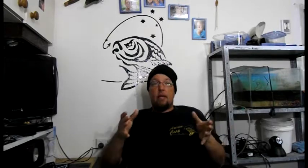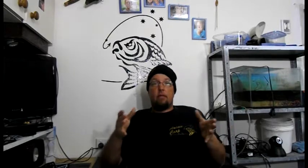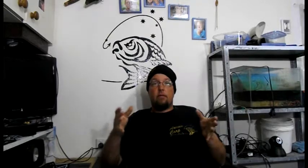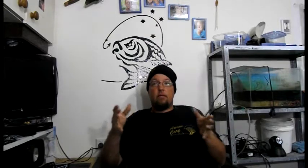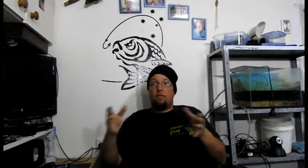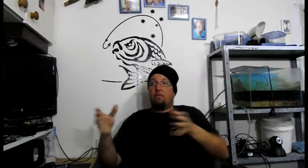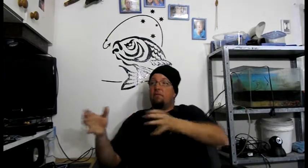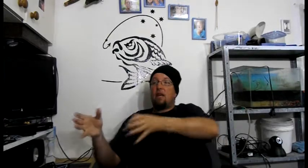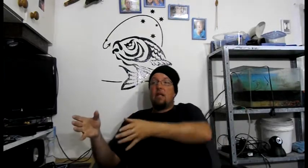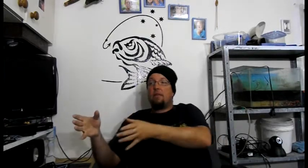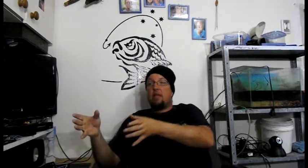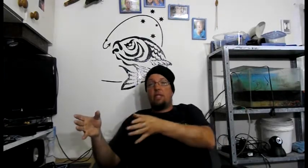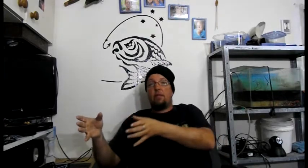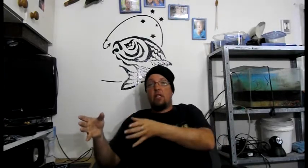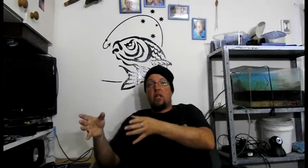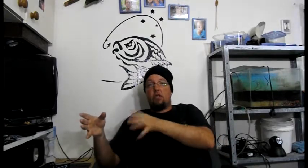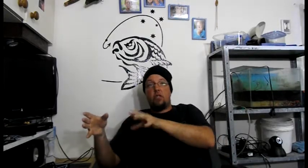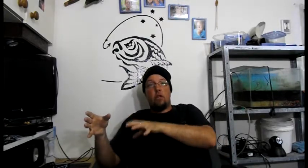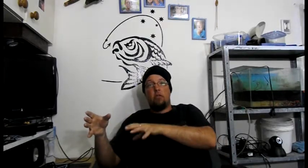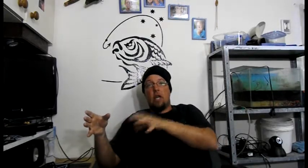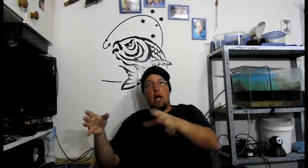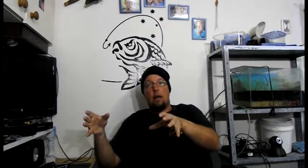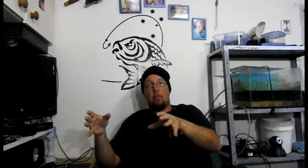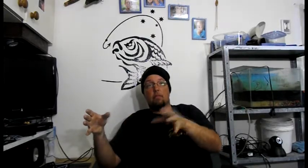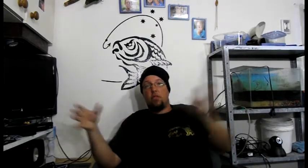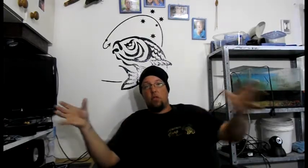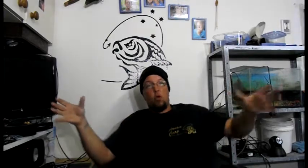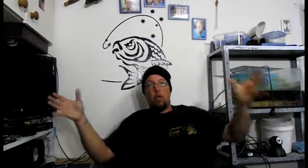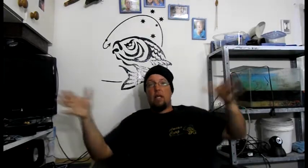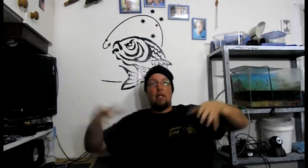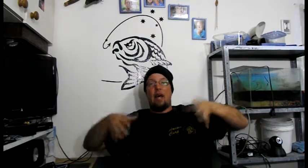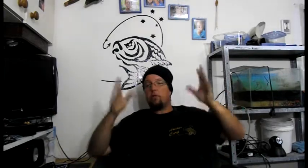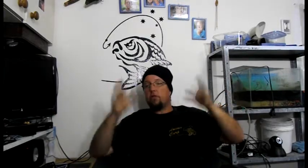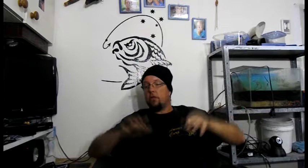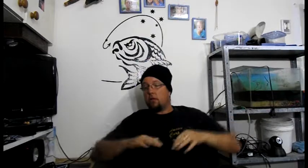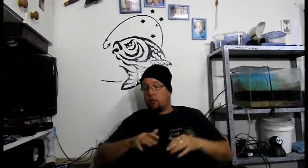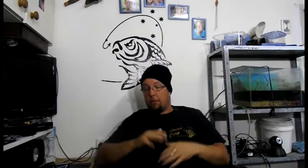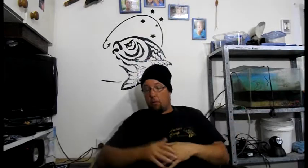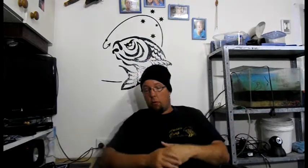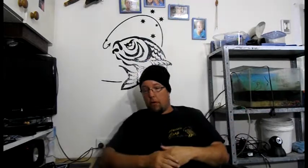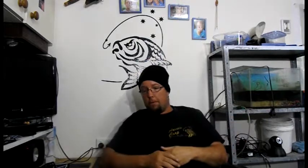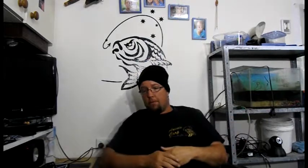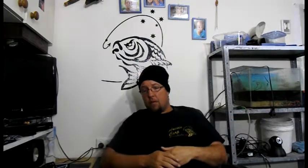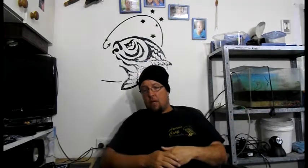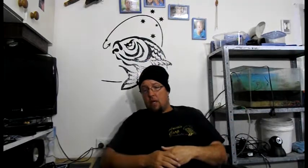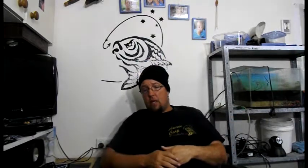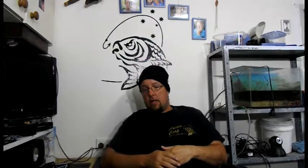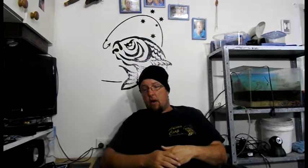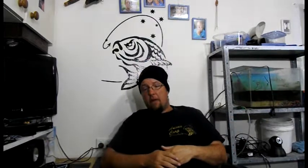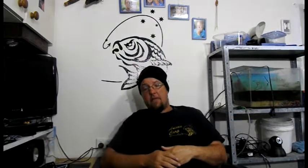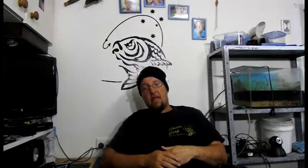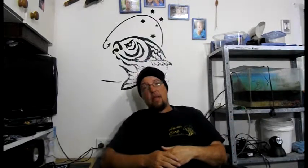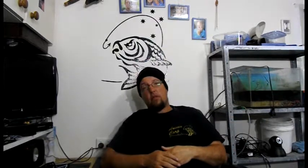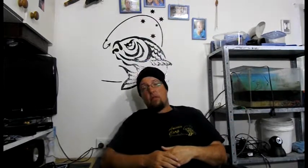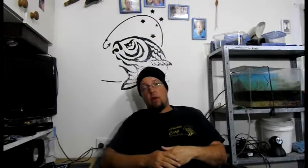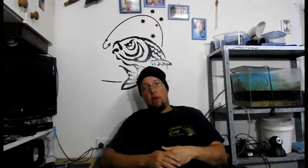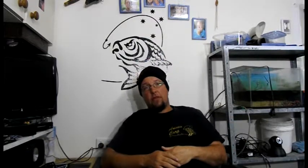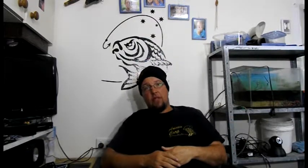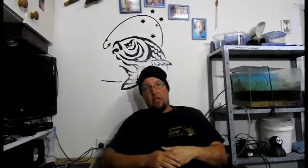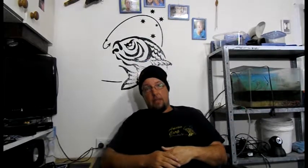Now, Barnaby in his video shows carp schooling in the hundreds on the top of the water. Now, I've never in my life seen that.